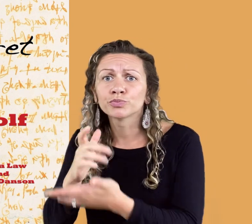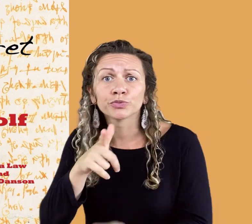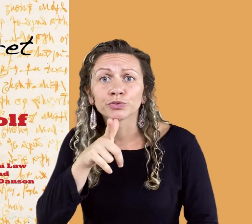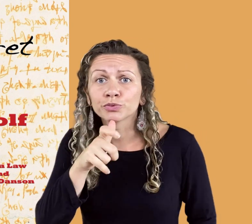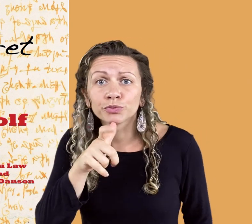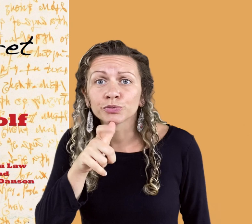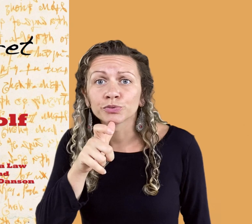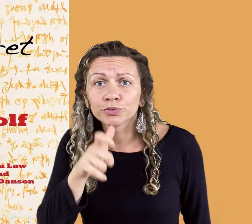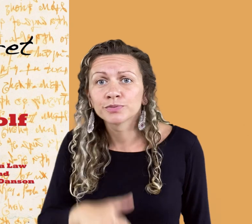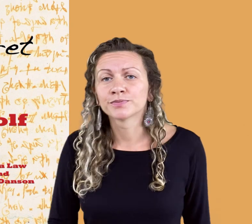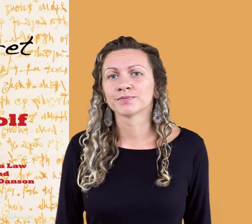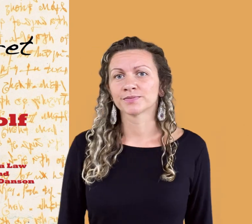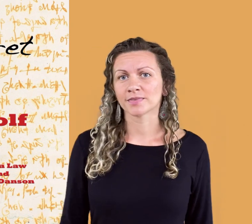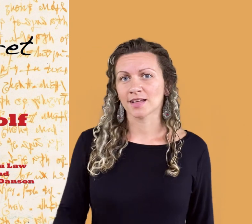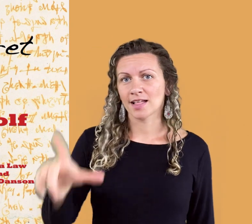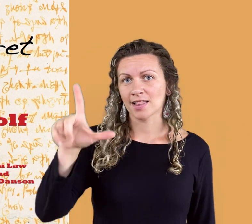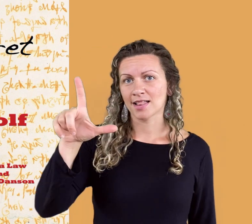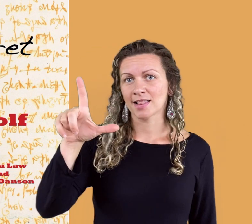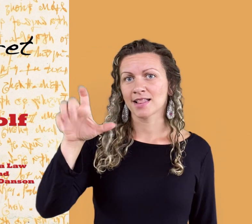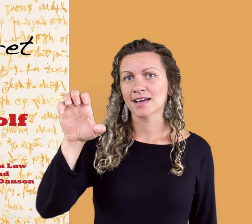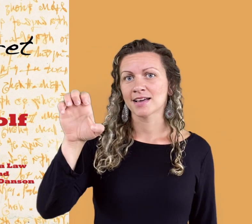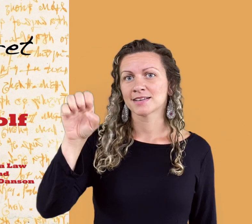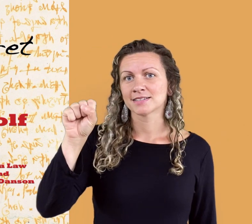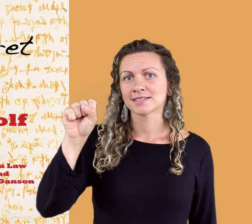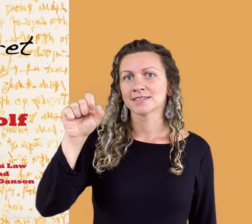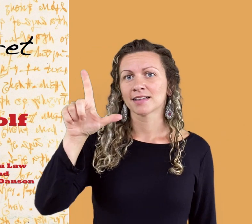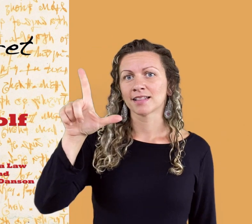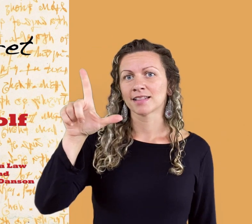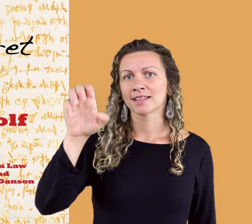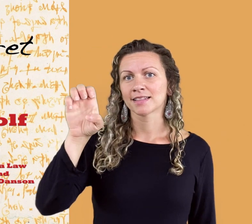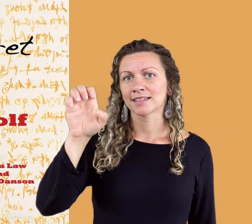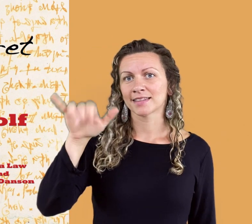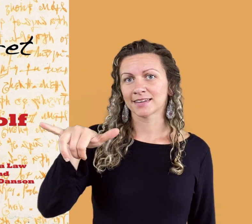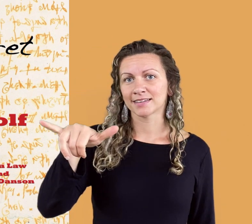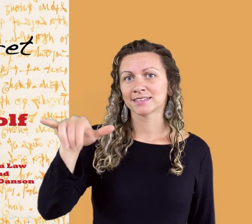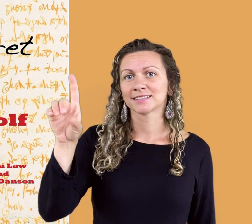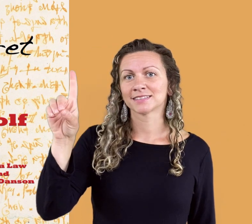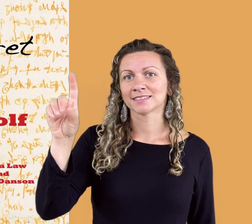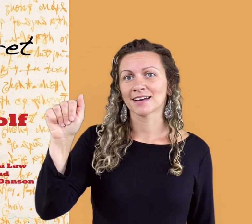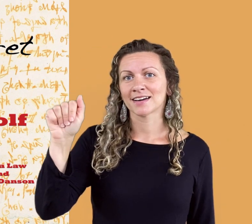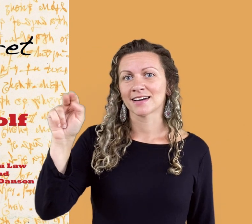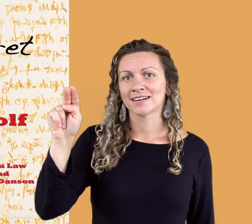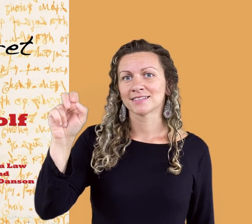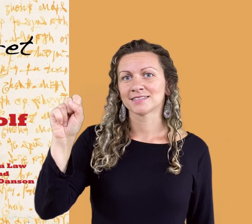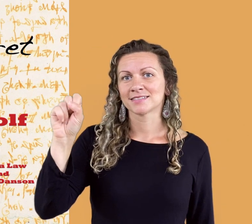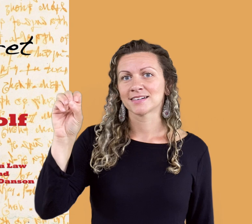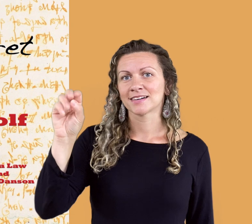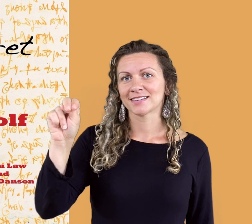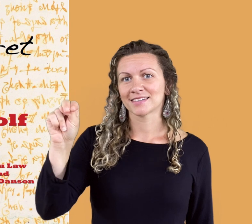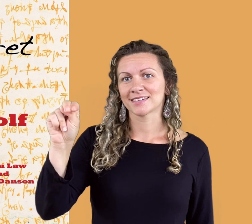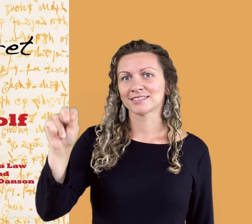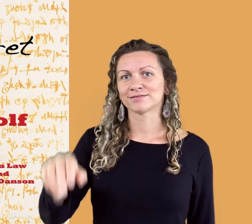and illustrated by Leslie Danson.